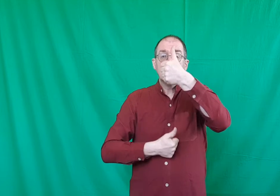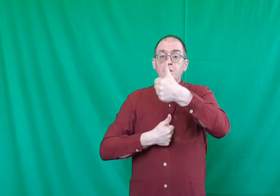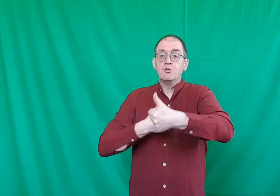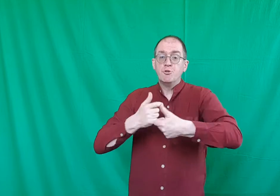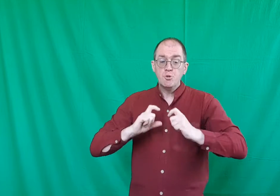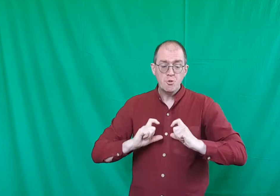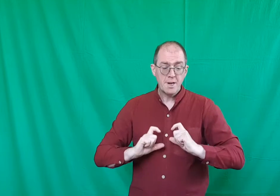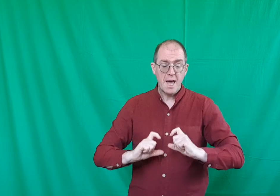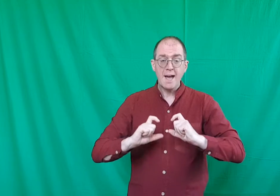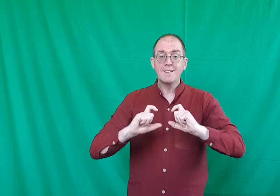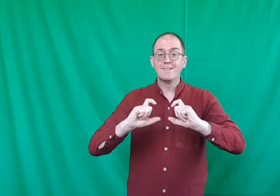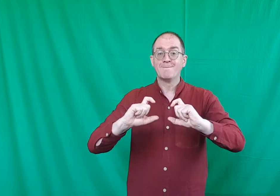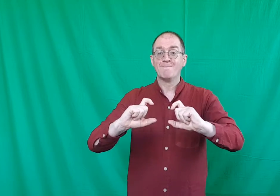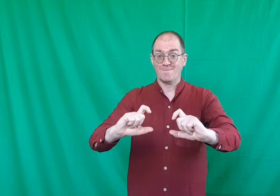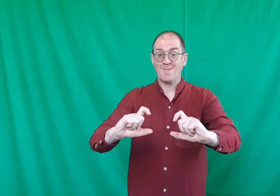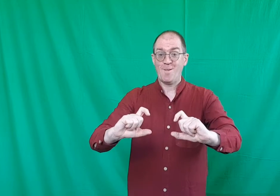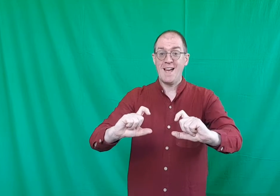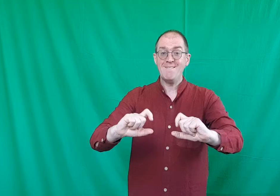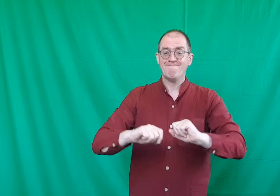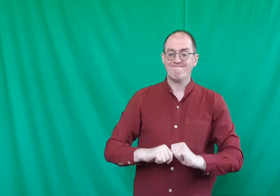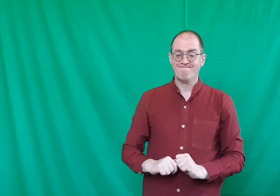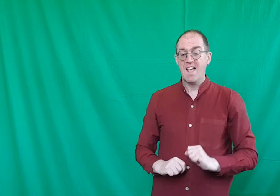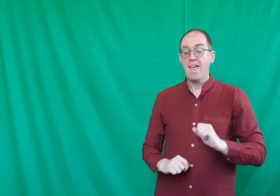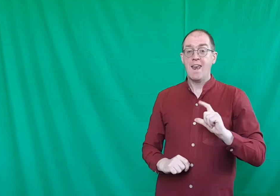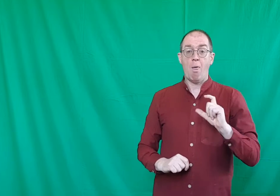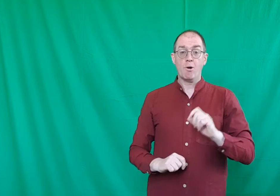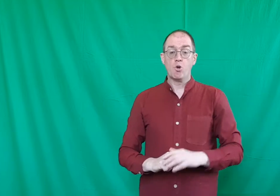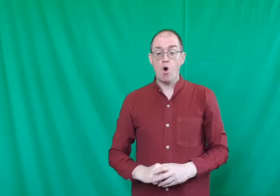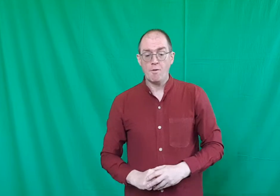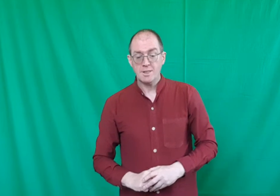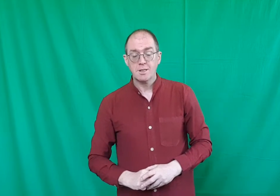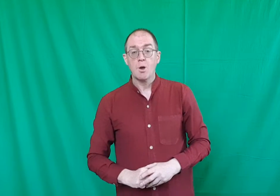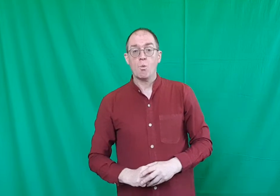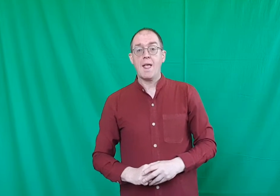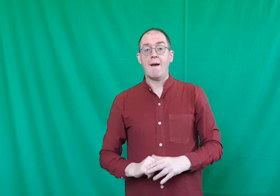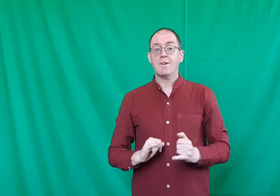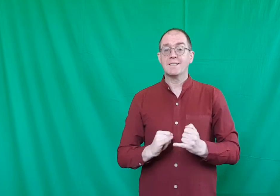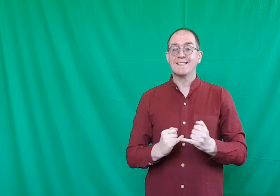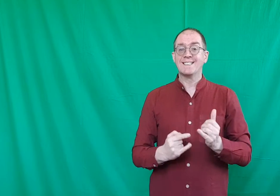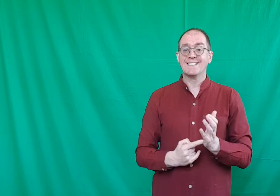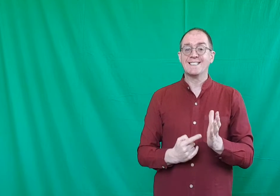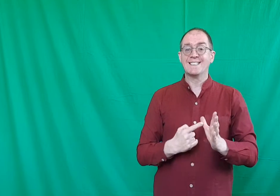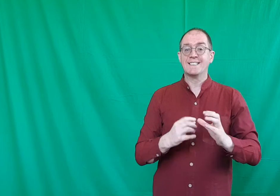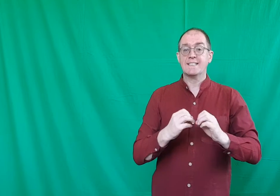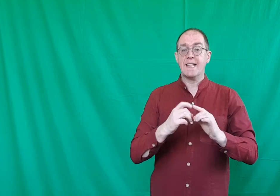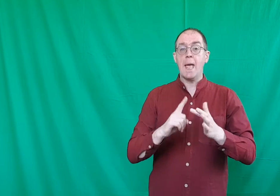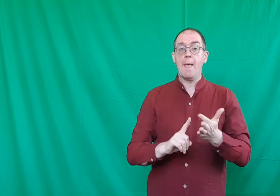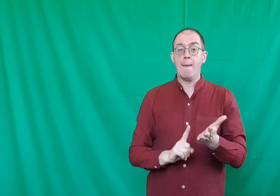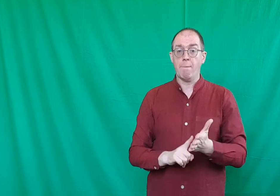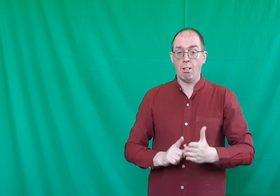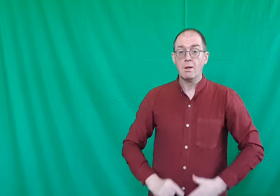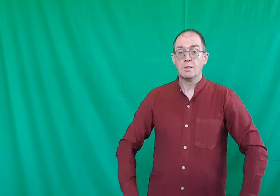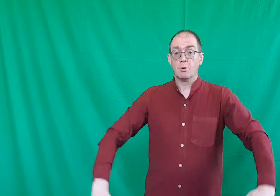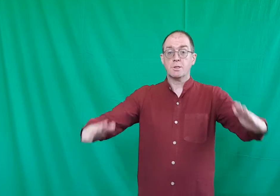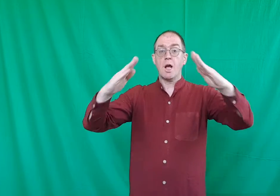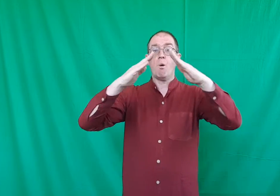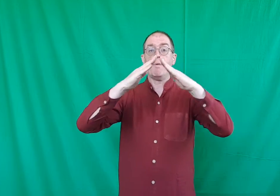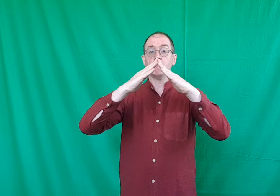praises through the night. Okay? Out the corner, we have a stable. So, we start with a